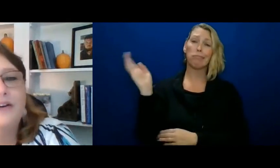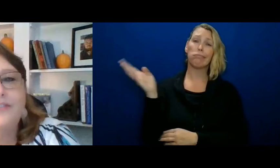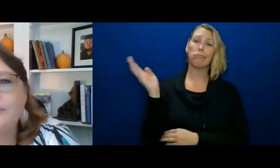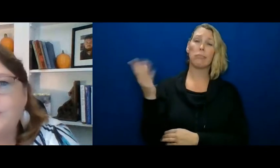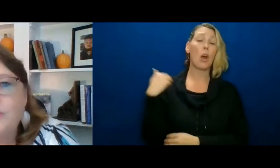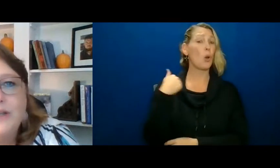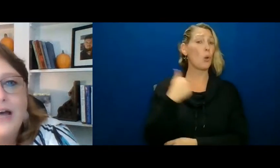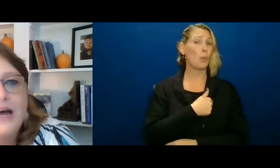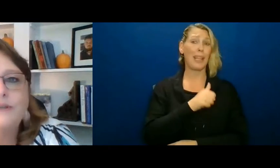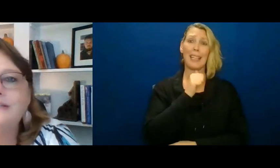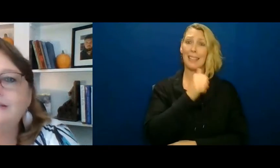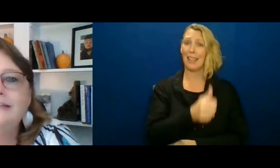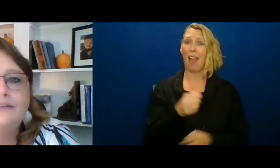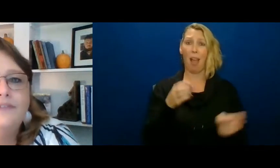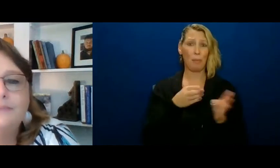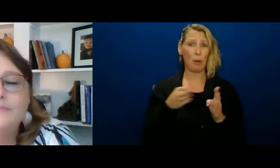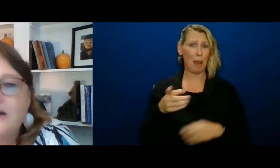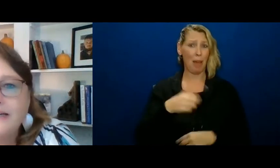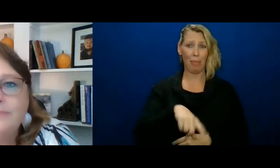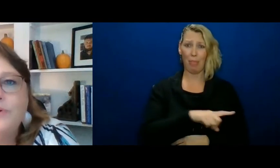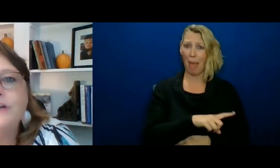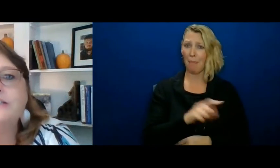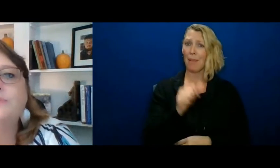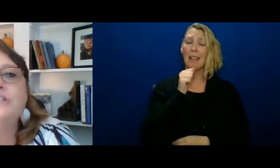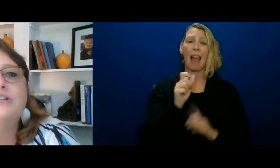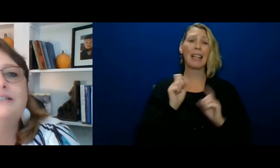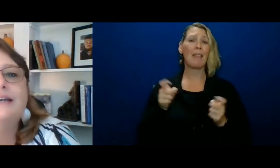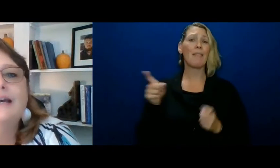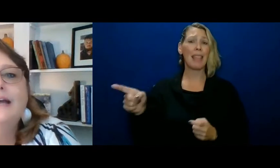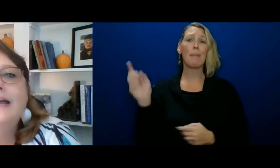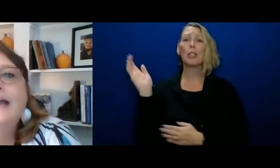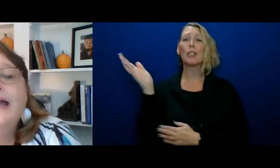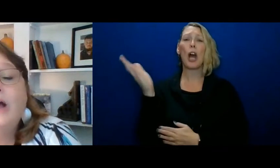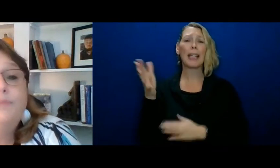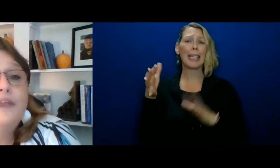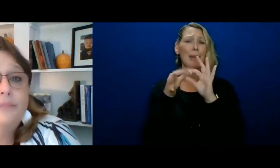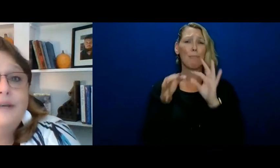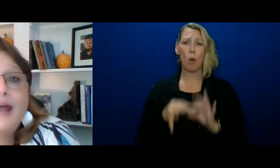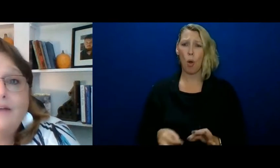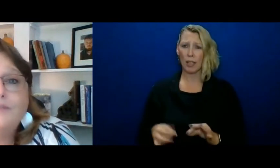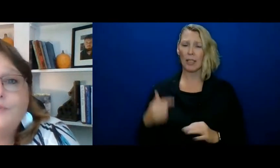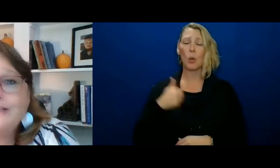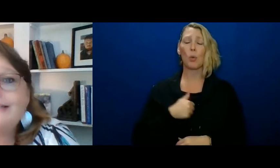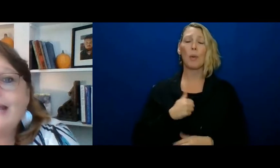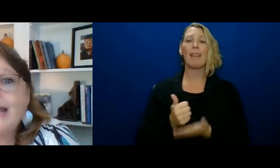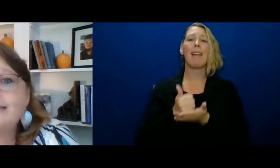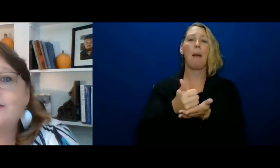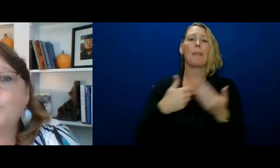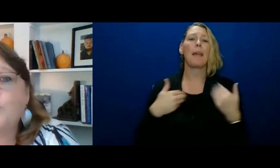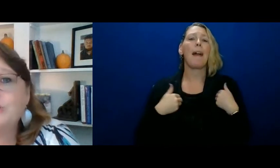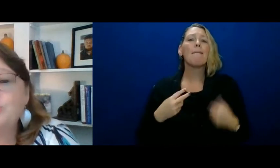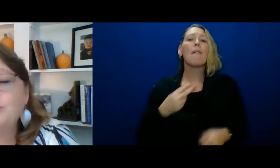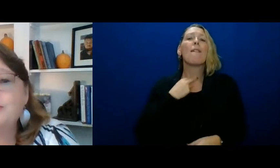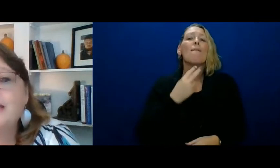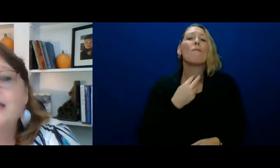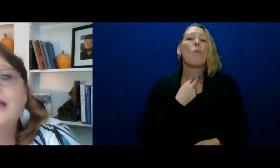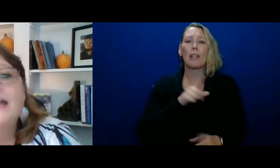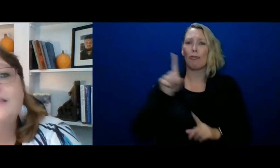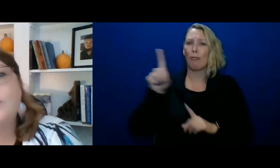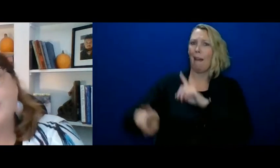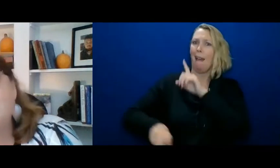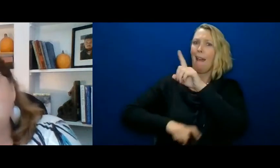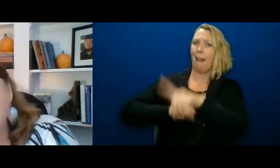prepare them a whole lot we didn't give them talking points we just helped them to have a voice to ask their questions